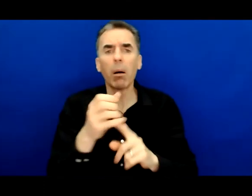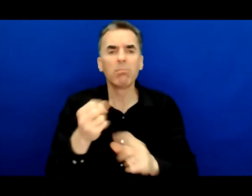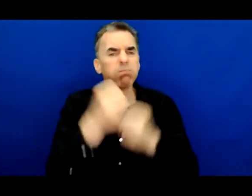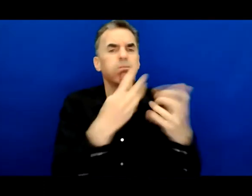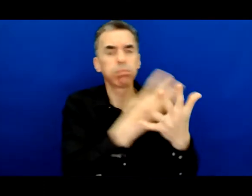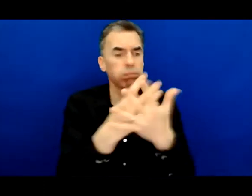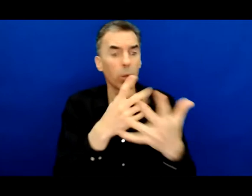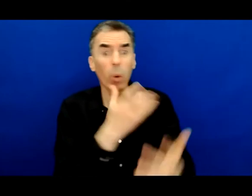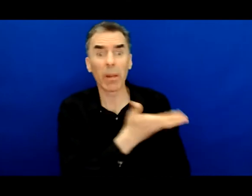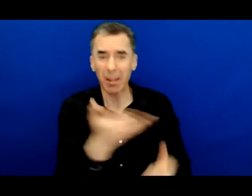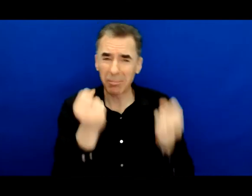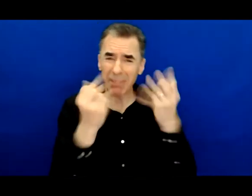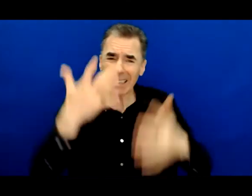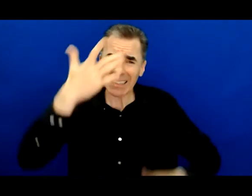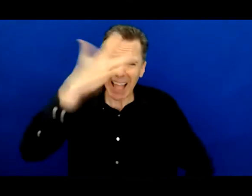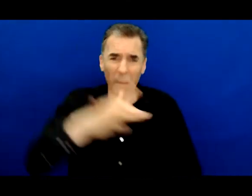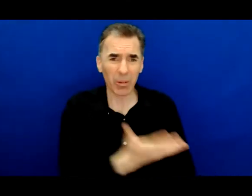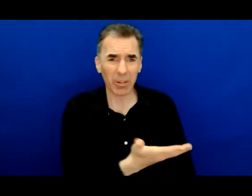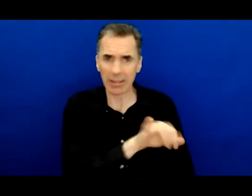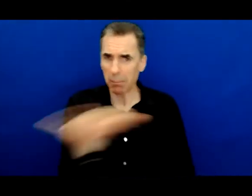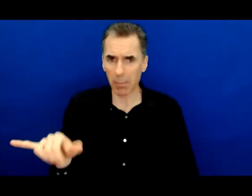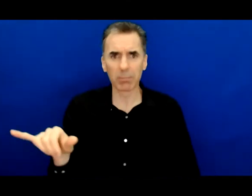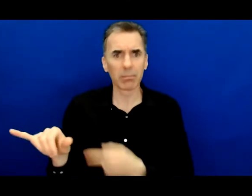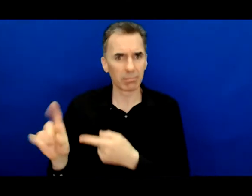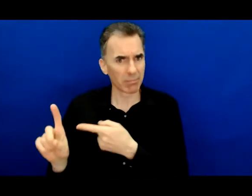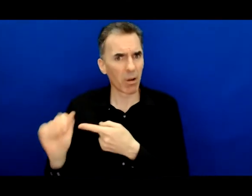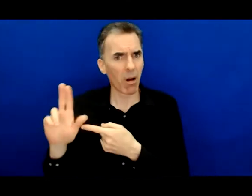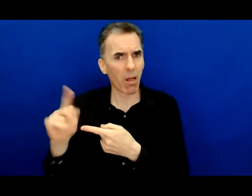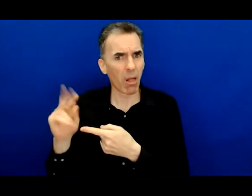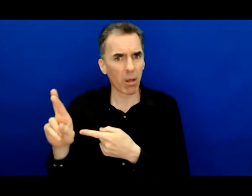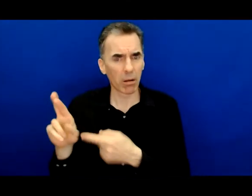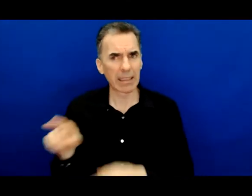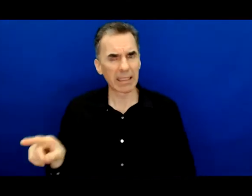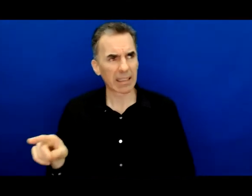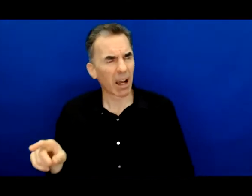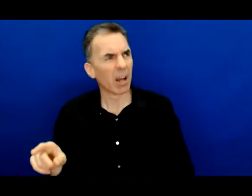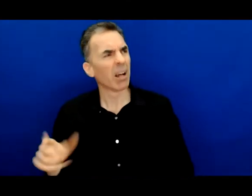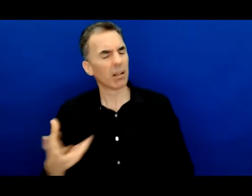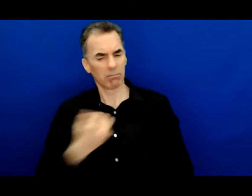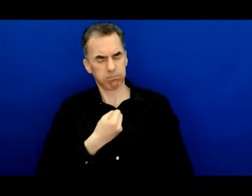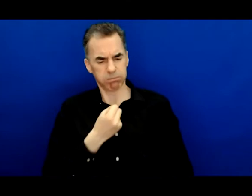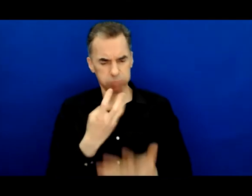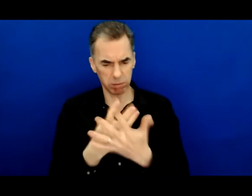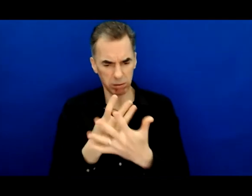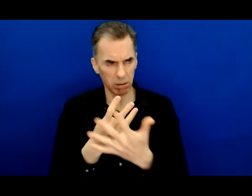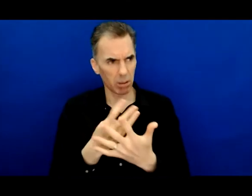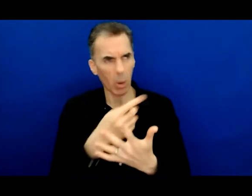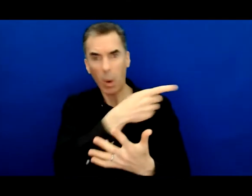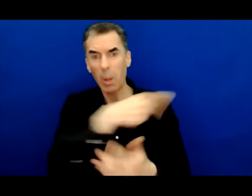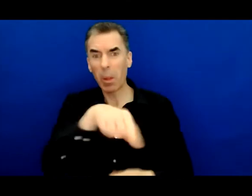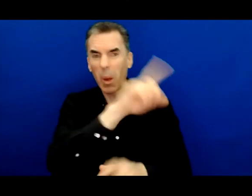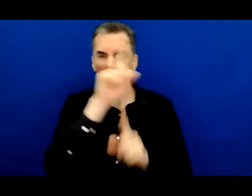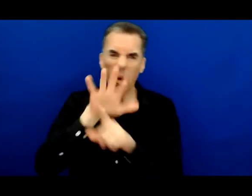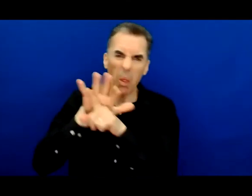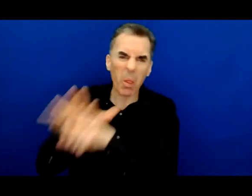Arthur was the victim of a system that was built to crush his spirit, steal his hopes, and eradicate his dreams. Here's a person in our criminal justice